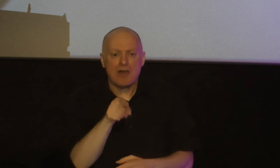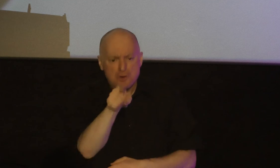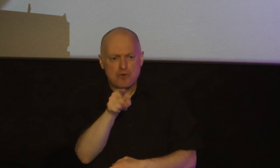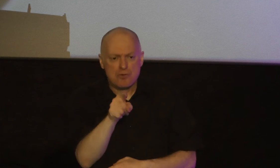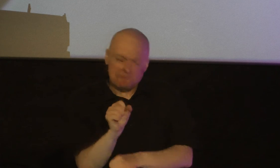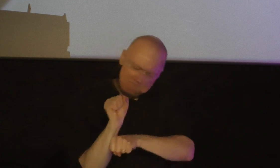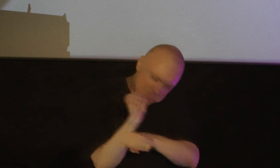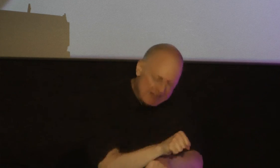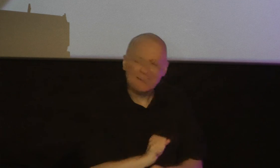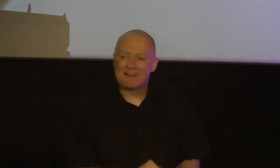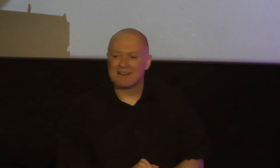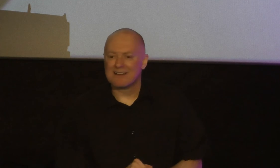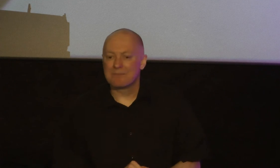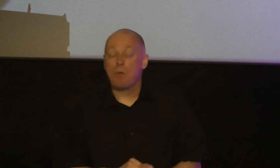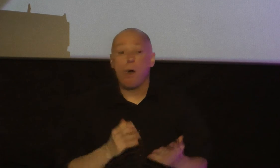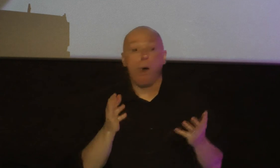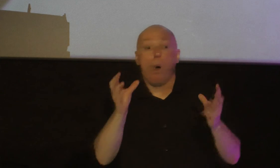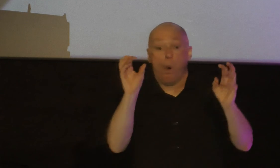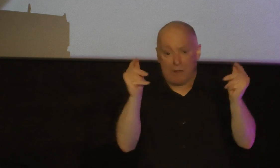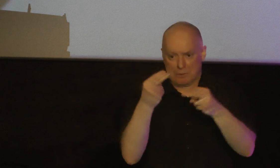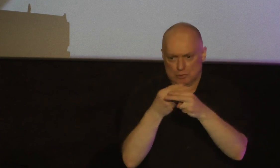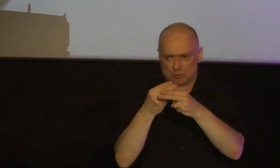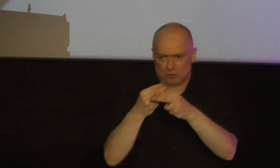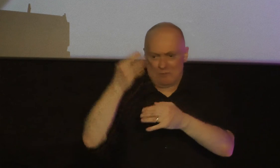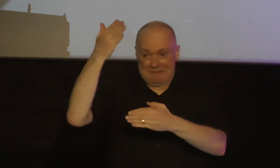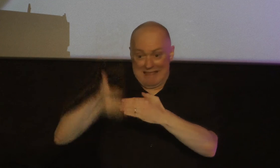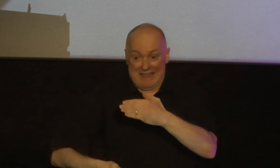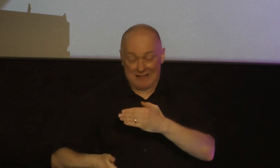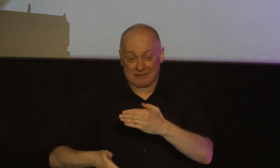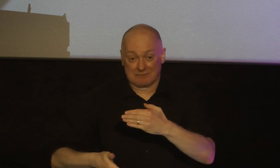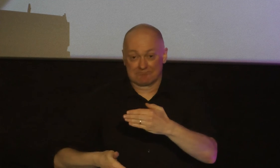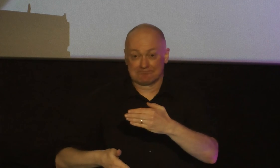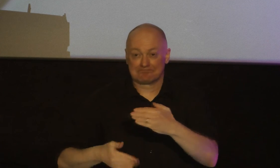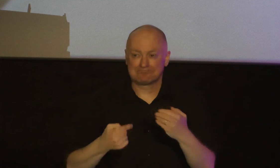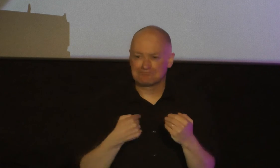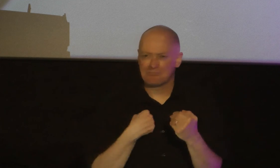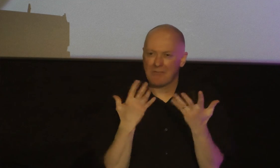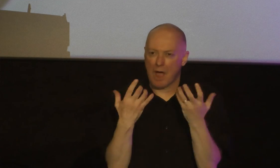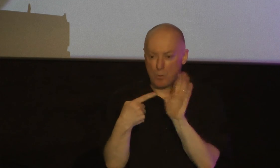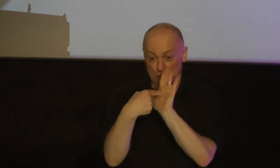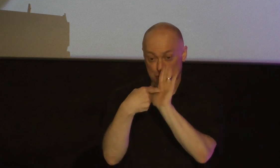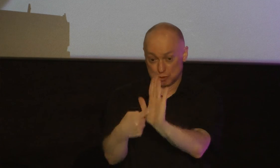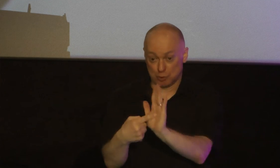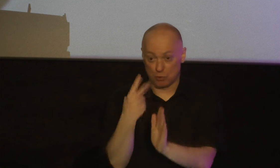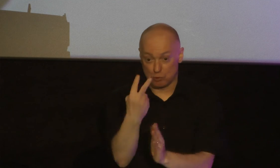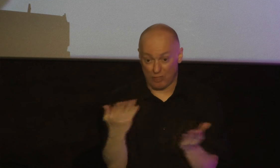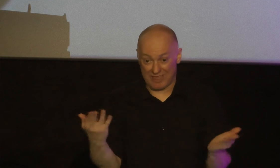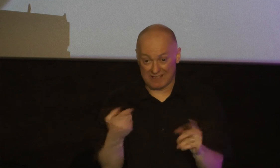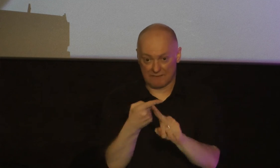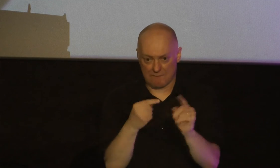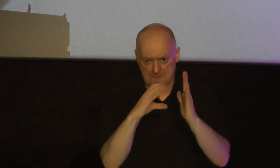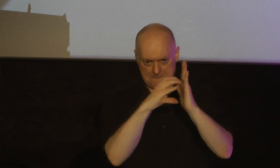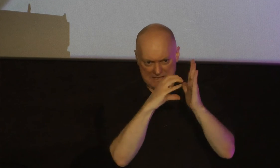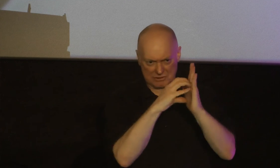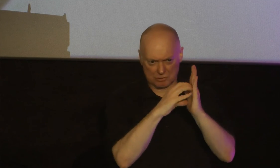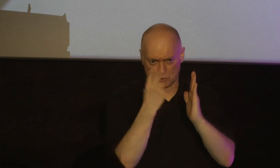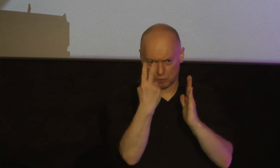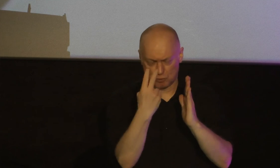and so we're going to end in a few moments I want to end by just showing you two things from our context here two